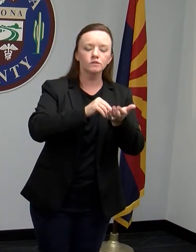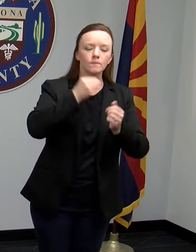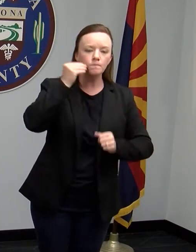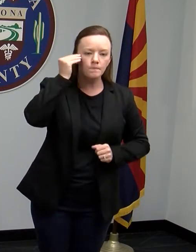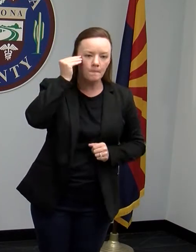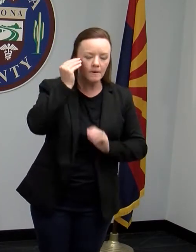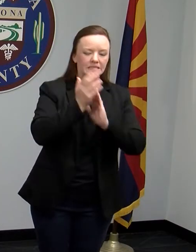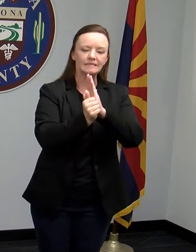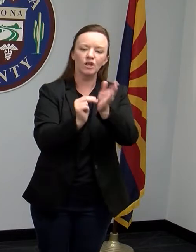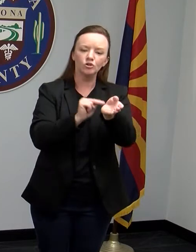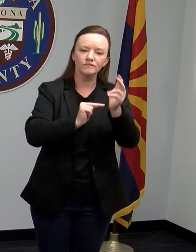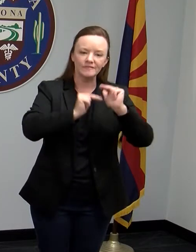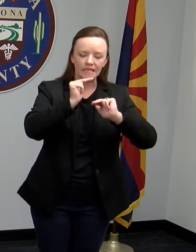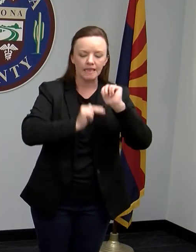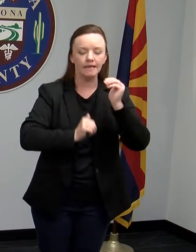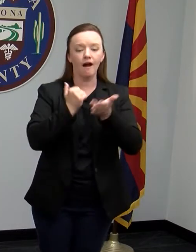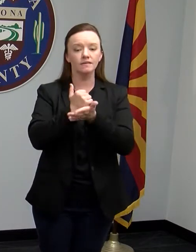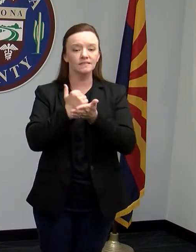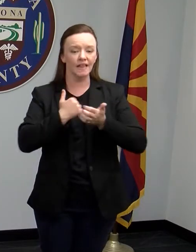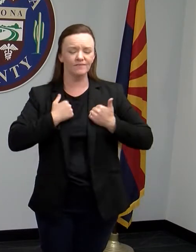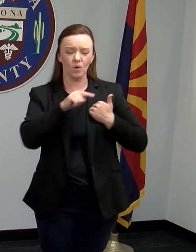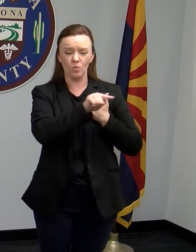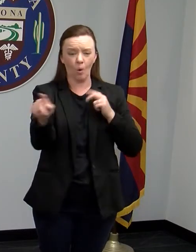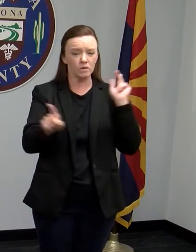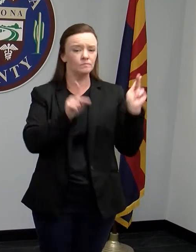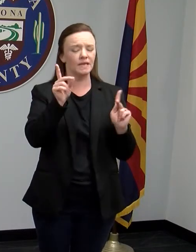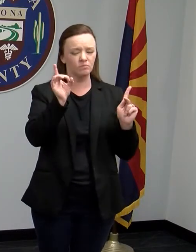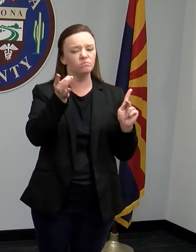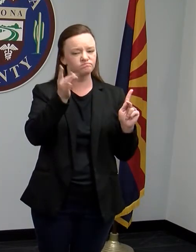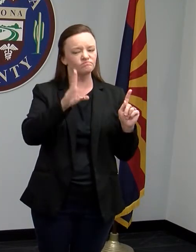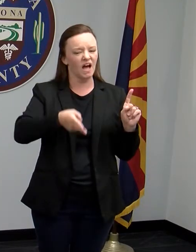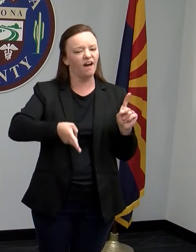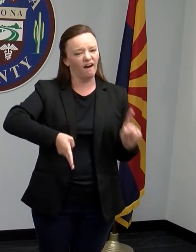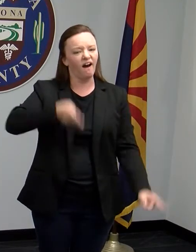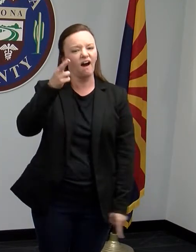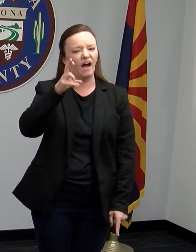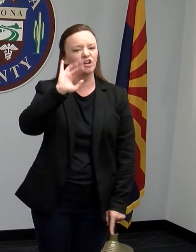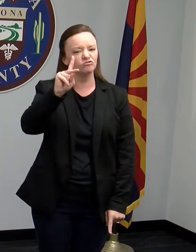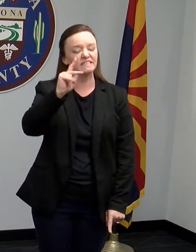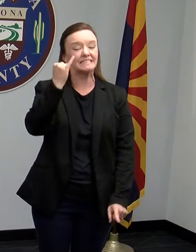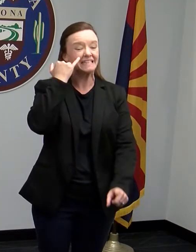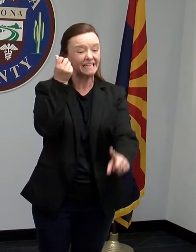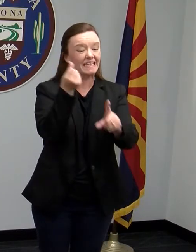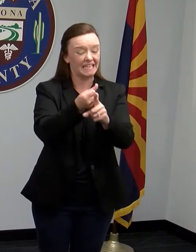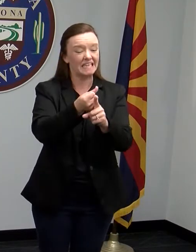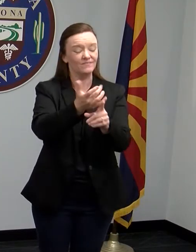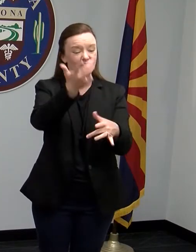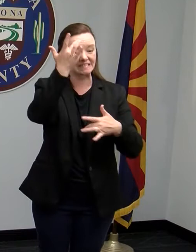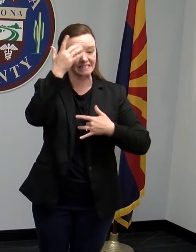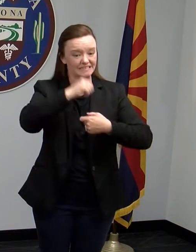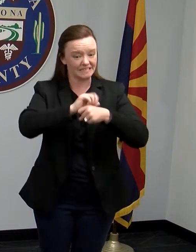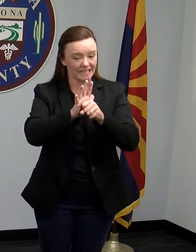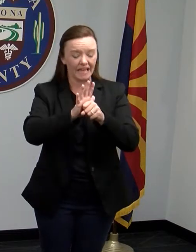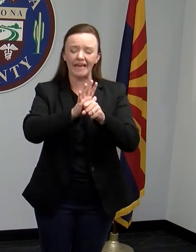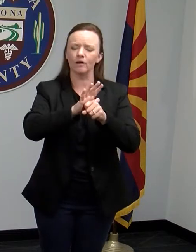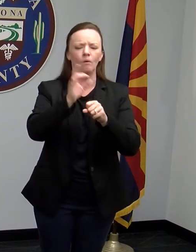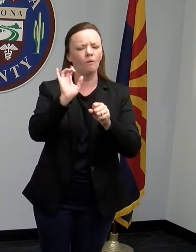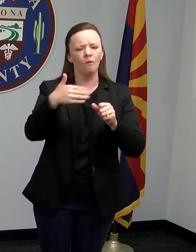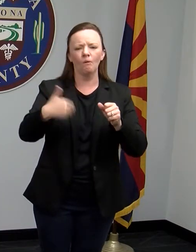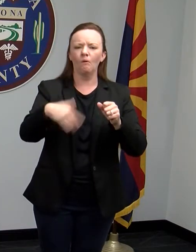facilities and assisted living are at the highest risk of severe complications of COVID-19.